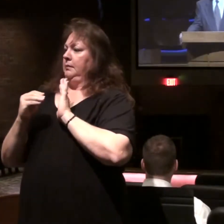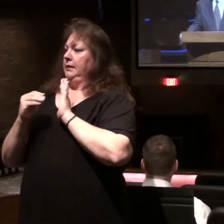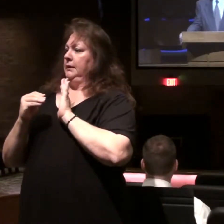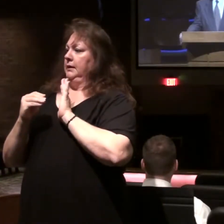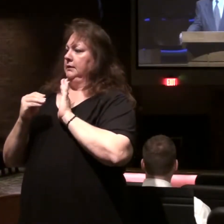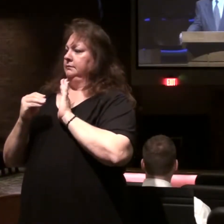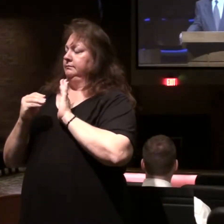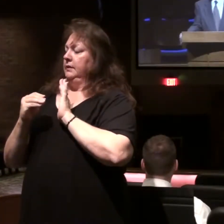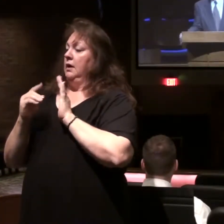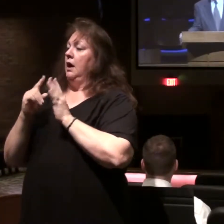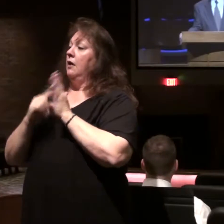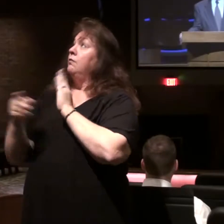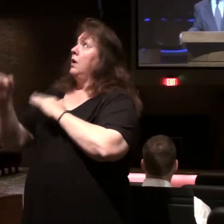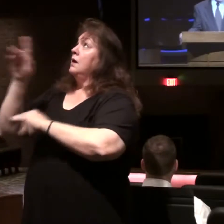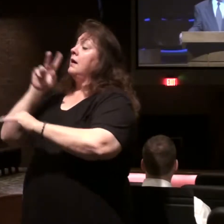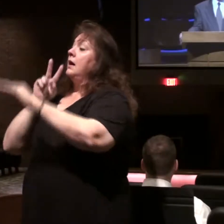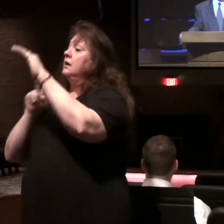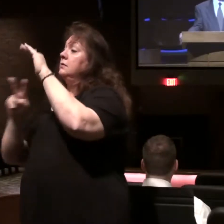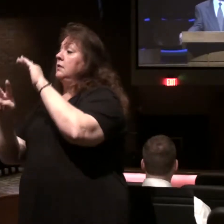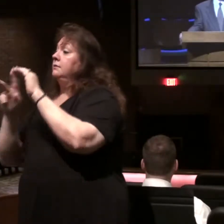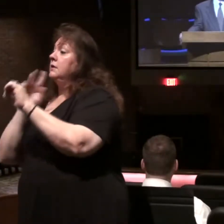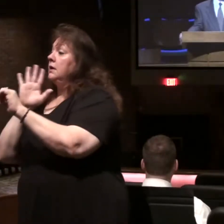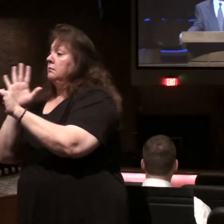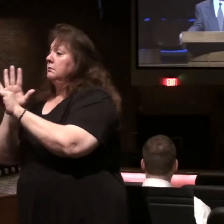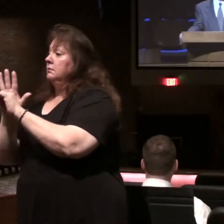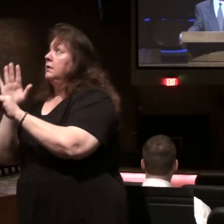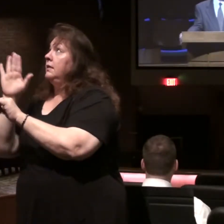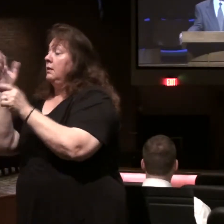has prophesied and promised in his Word.